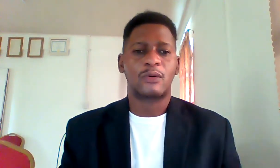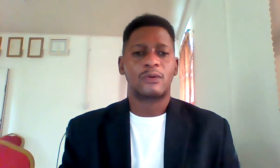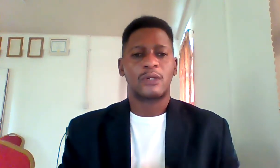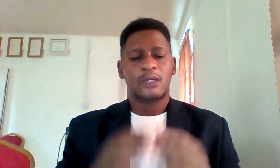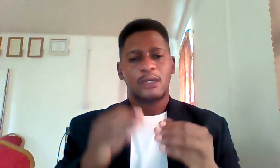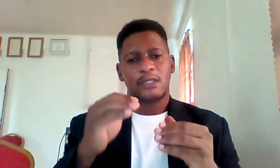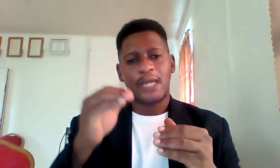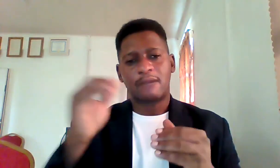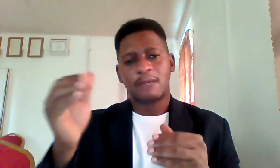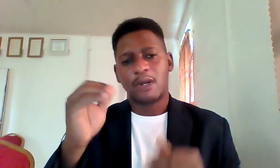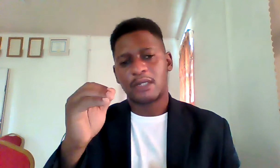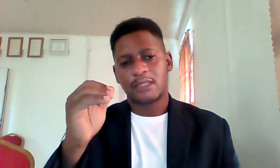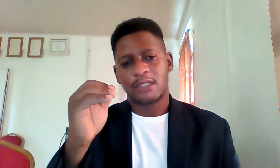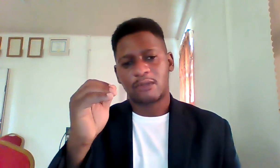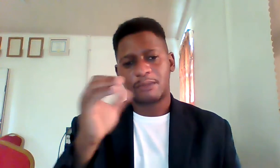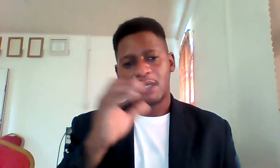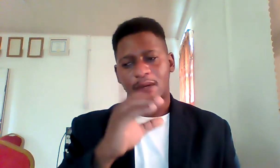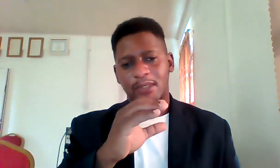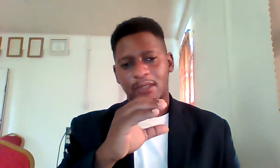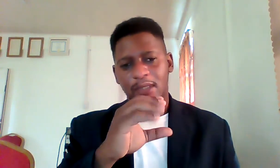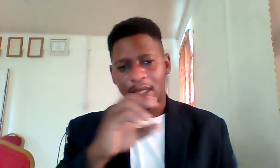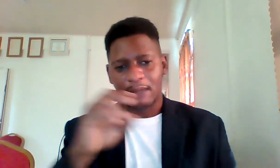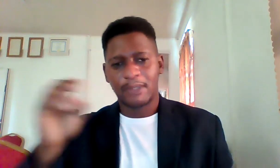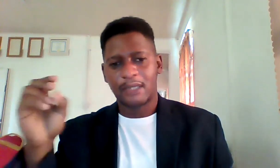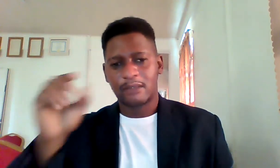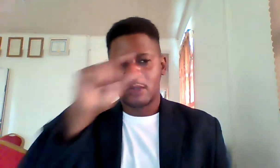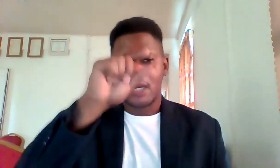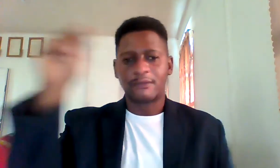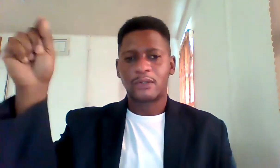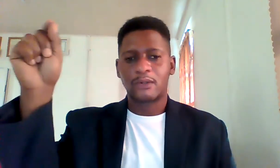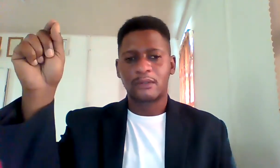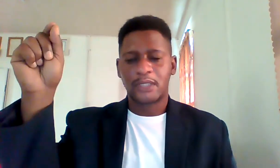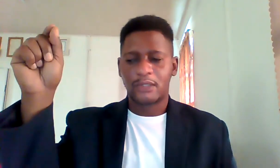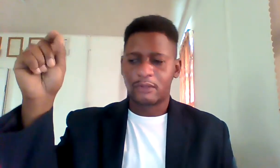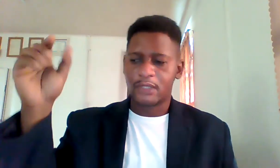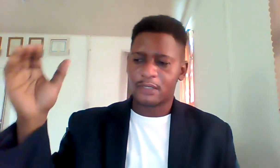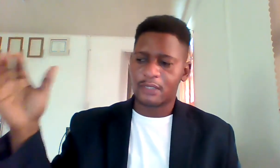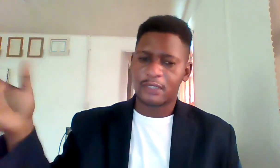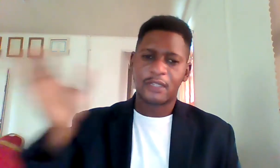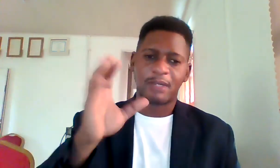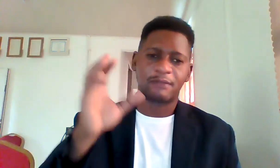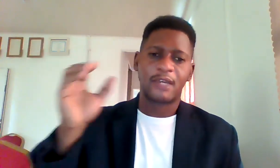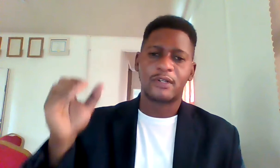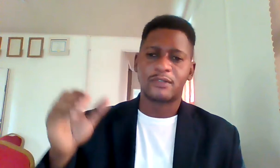now direct marketing is going to become the game plan so you have to go increase sales by 500